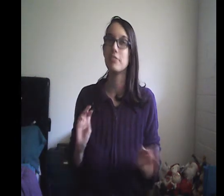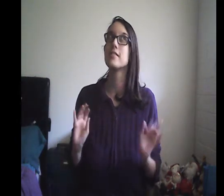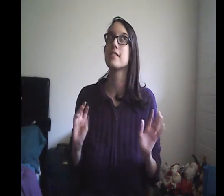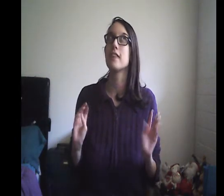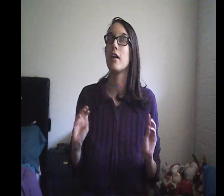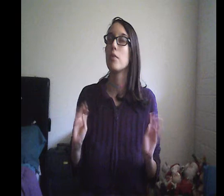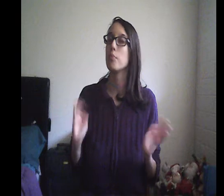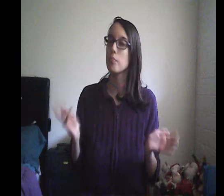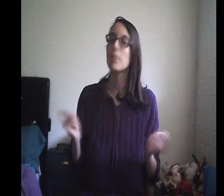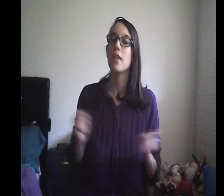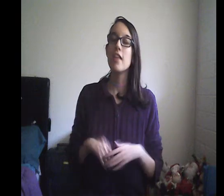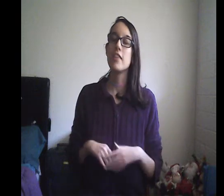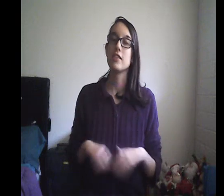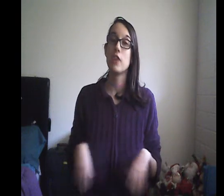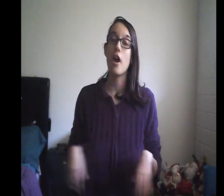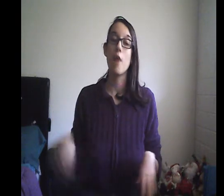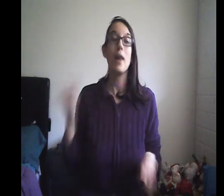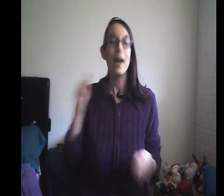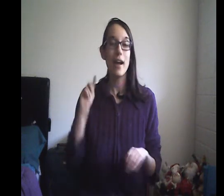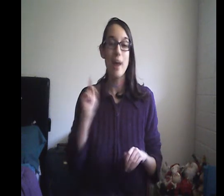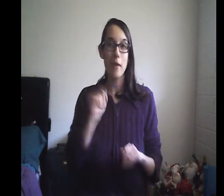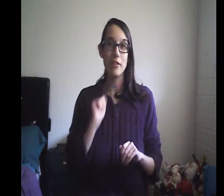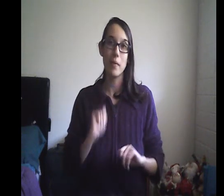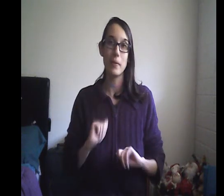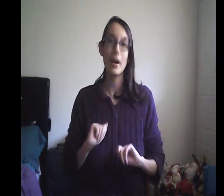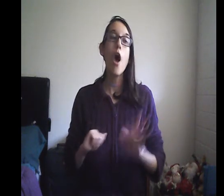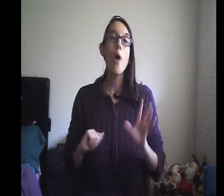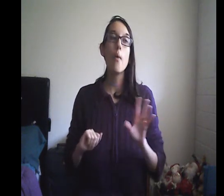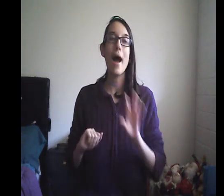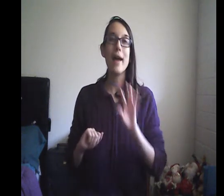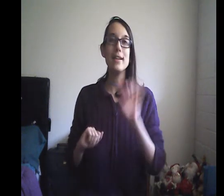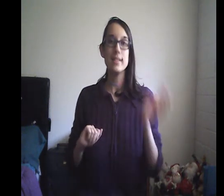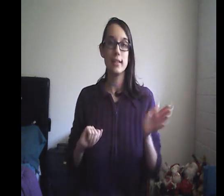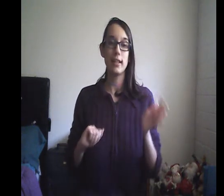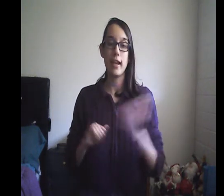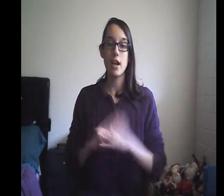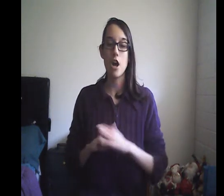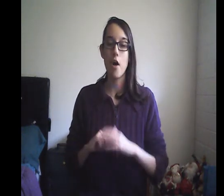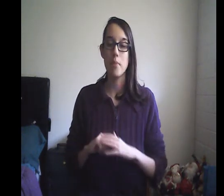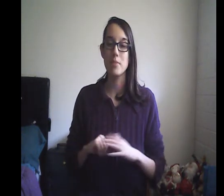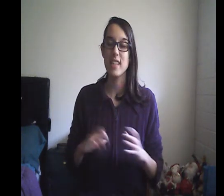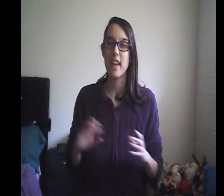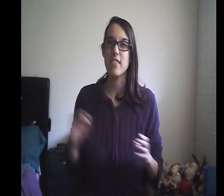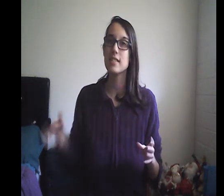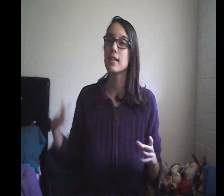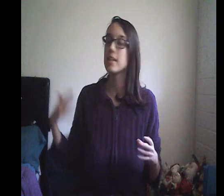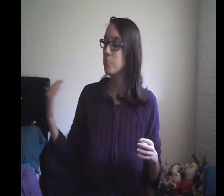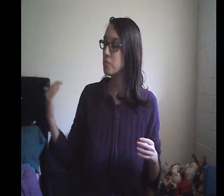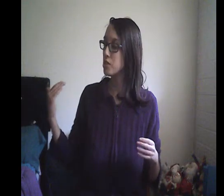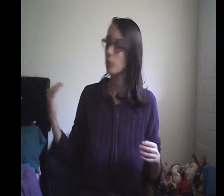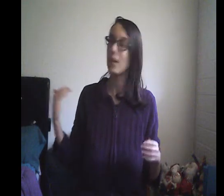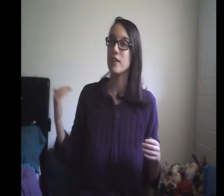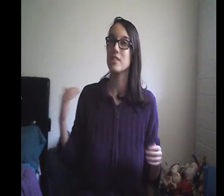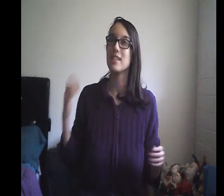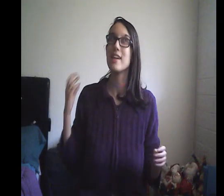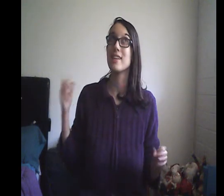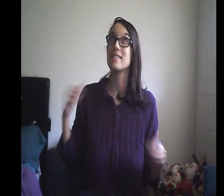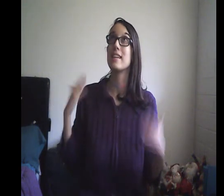that's right um now i remember what i did like um is that this keeps your lashes nice and lifted